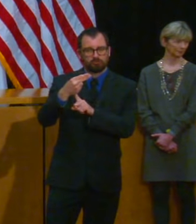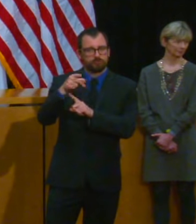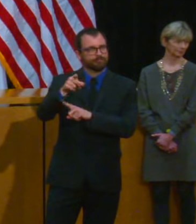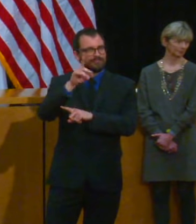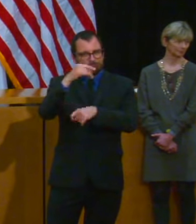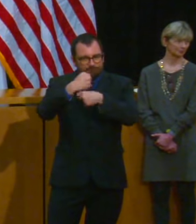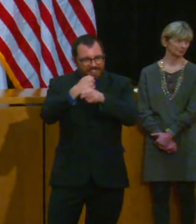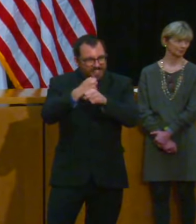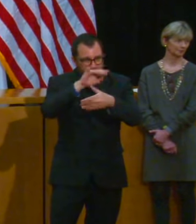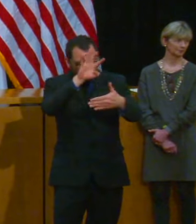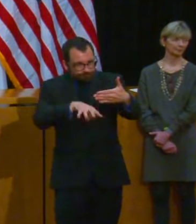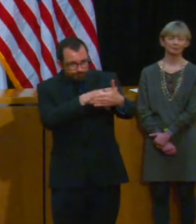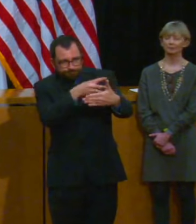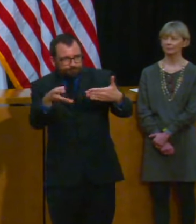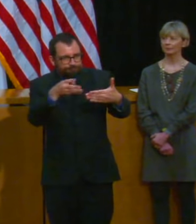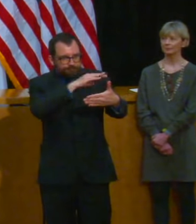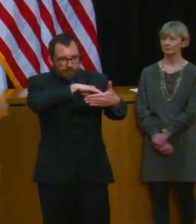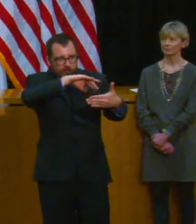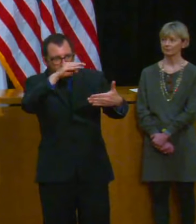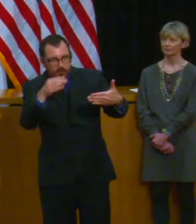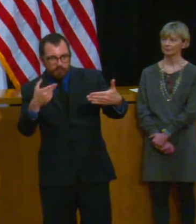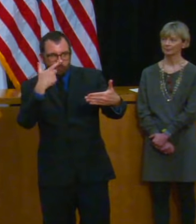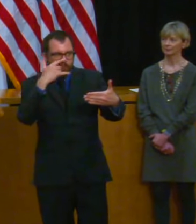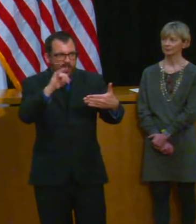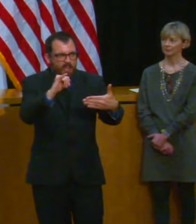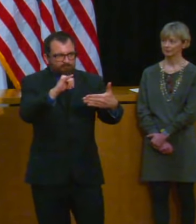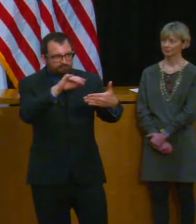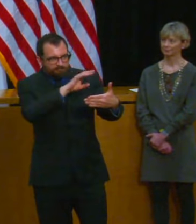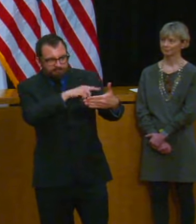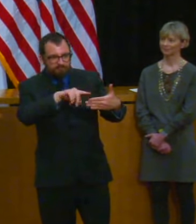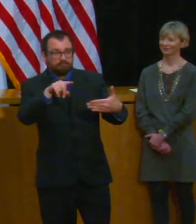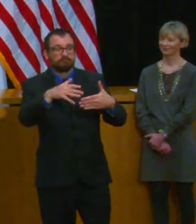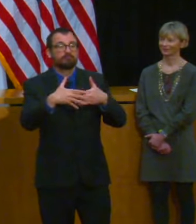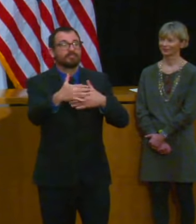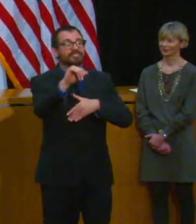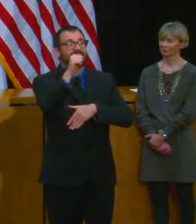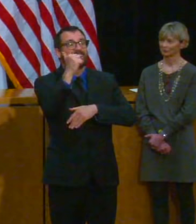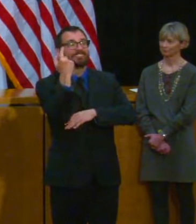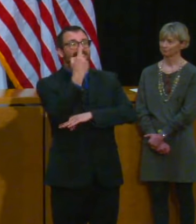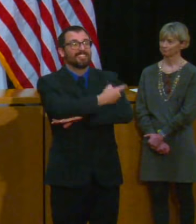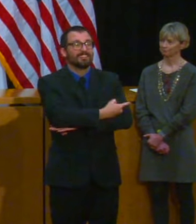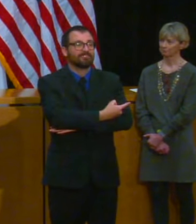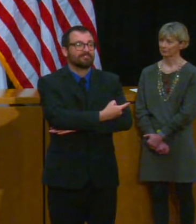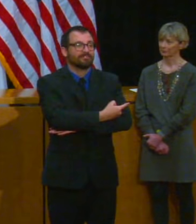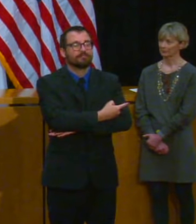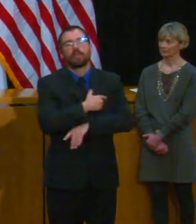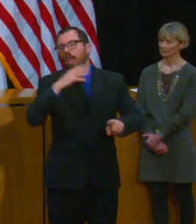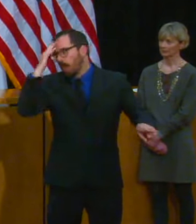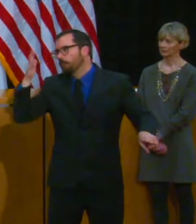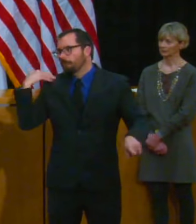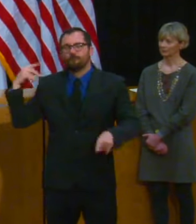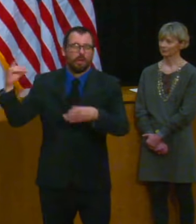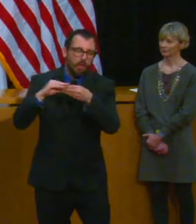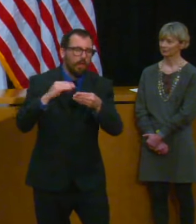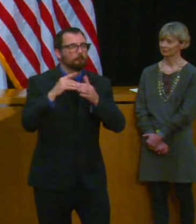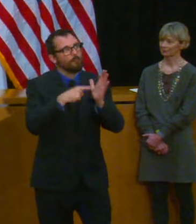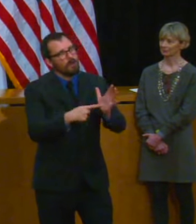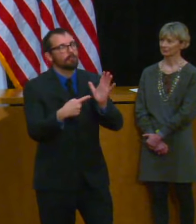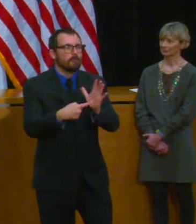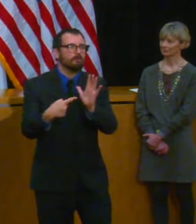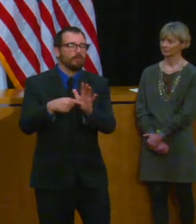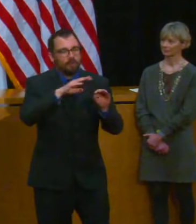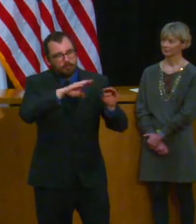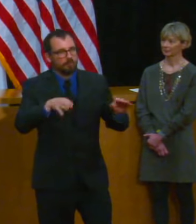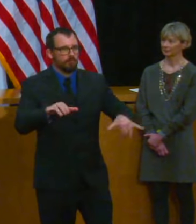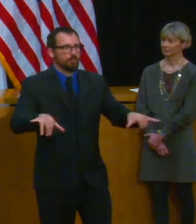cases in ICU admissions in the next 10 days I know you've mentioned models are models, but have you heard that possibility at all? Where does that fall on the spectrum of what's